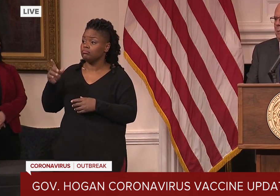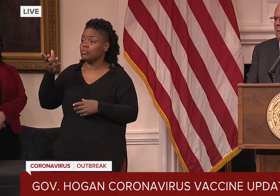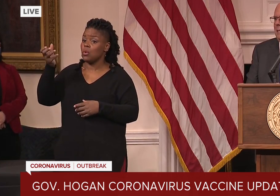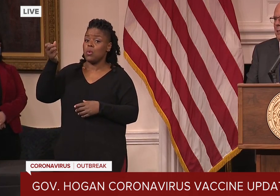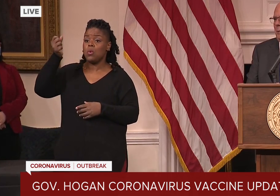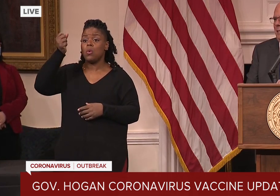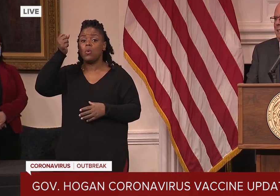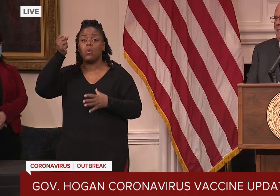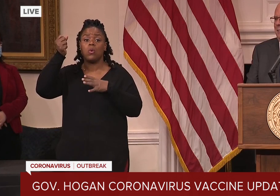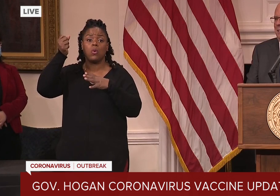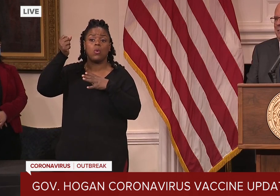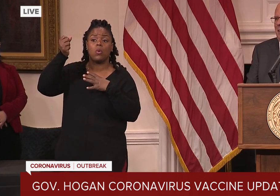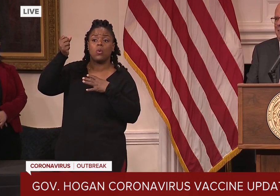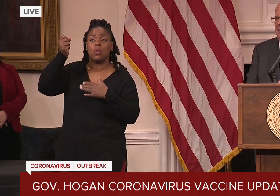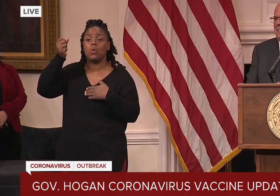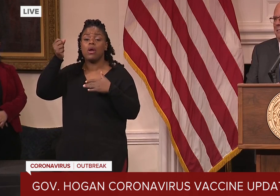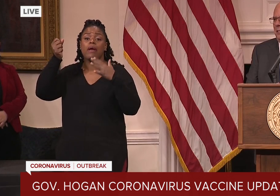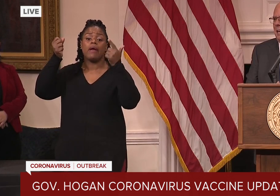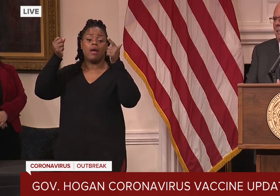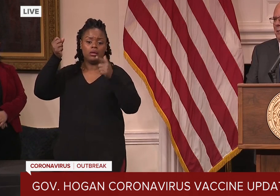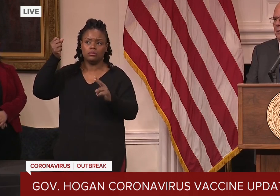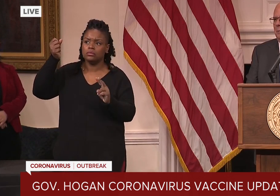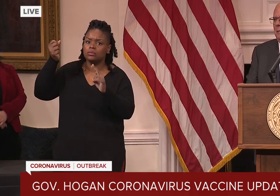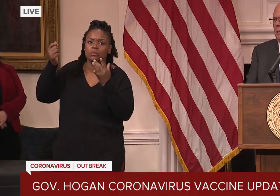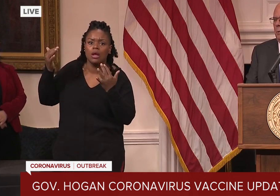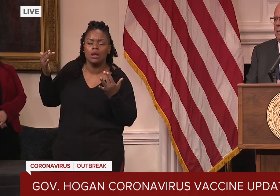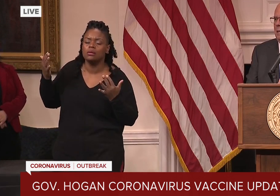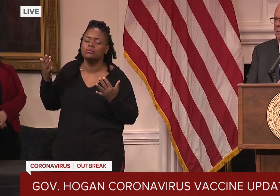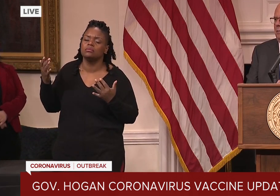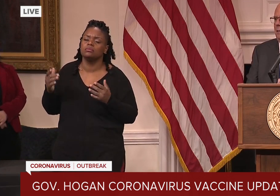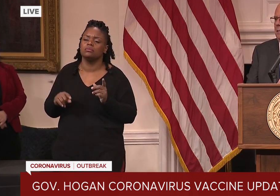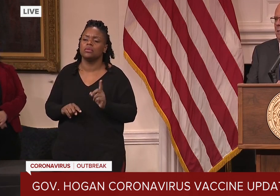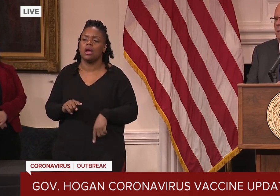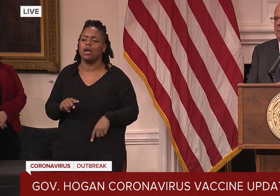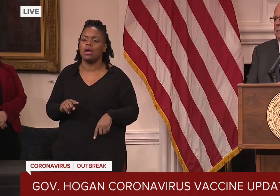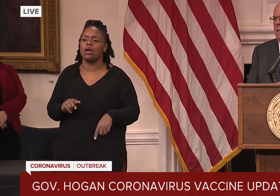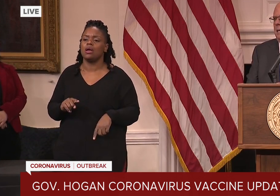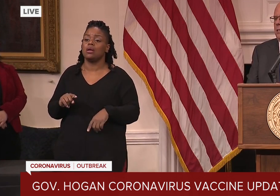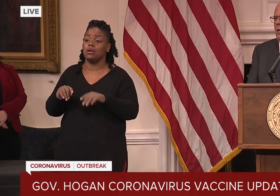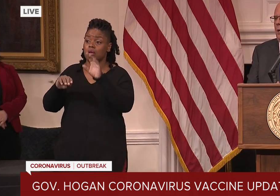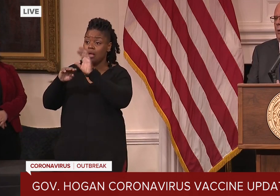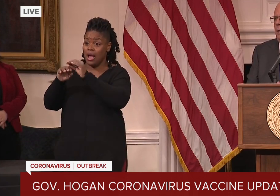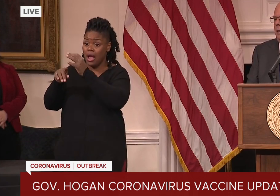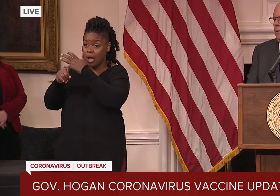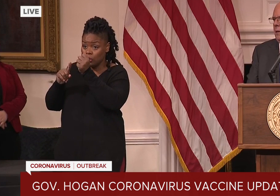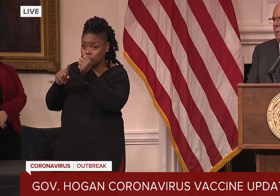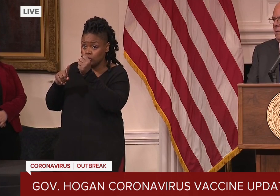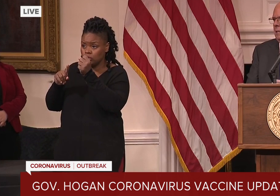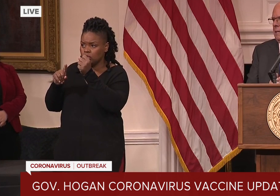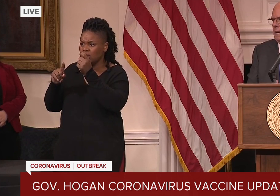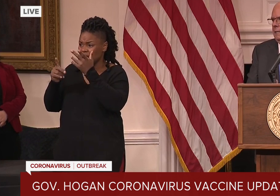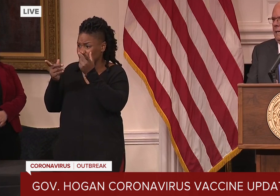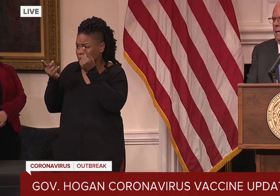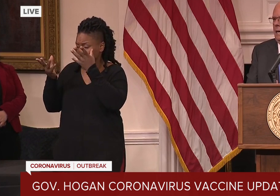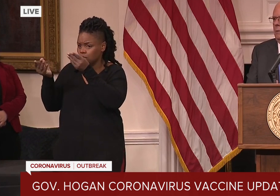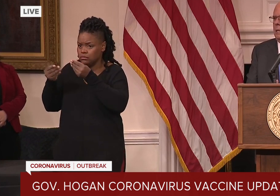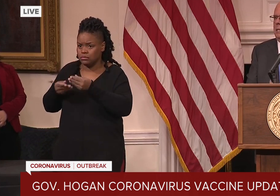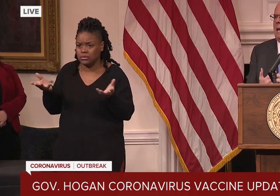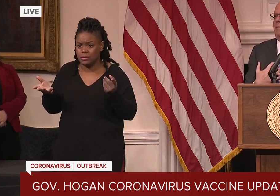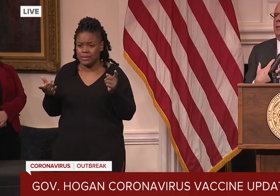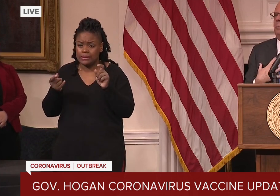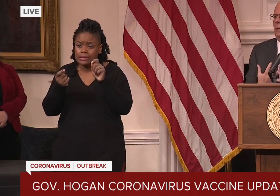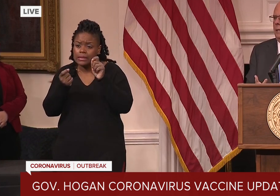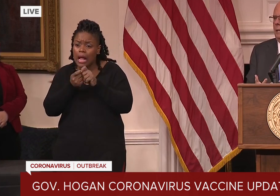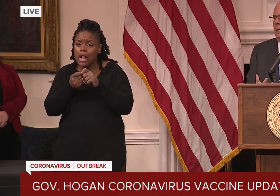because other people are desperately in need of these vaccines. And if you're not going to use them, we're going to have to figure out something else. That's there's no I don't think we have an exact deadline.